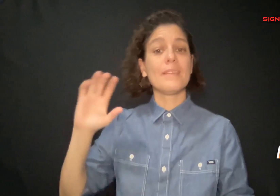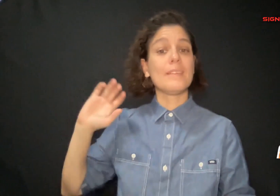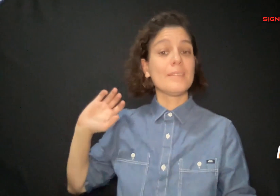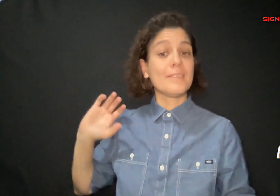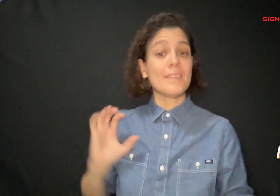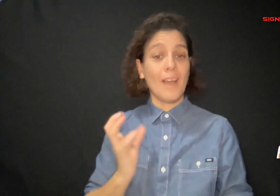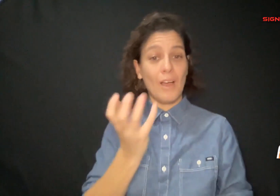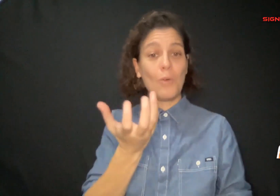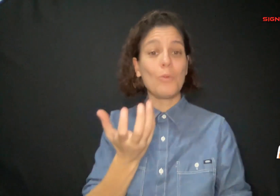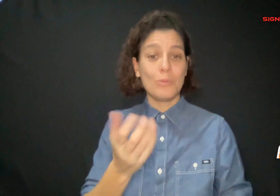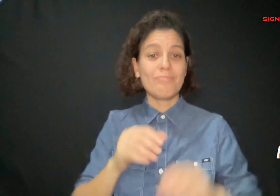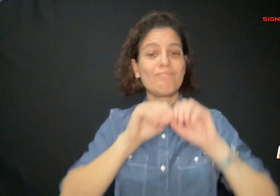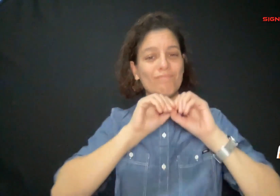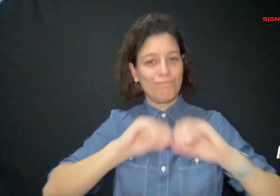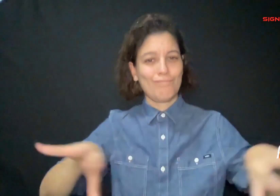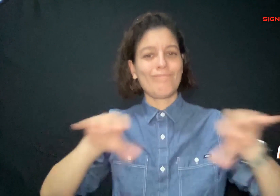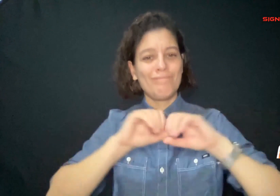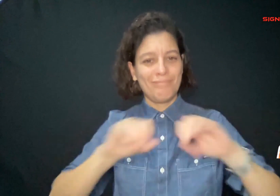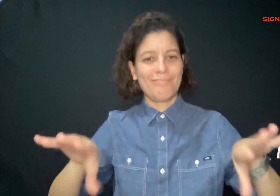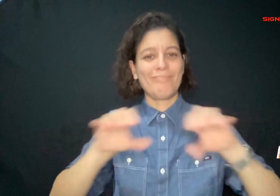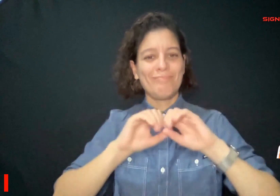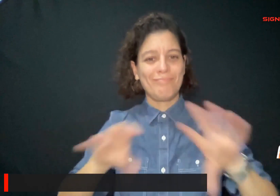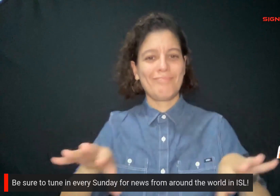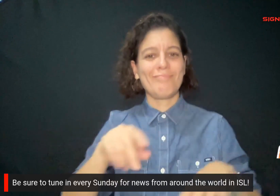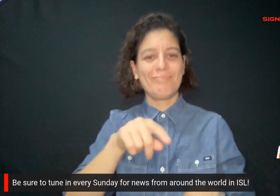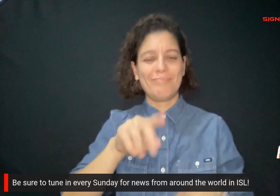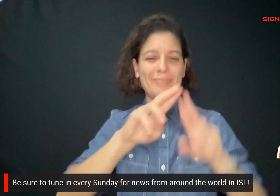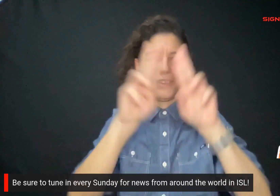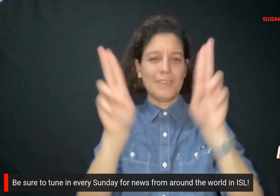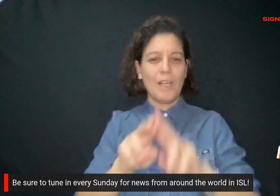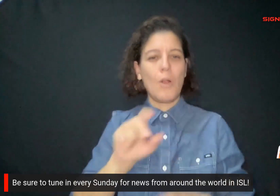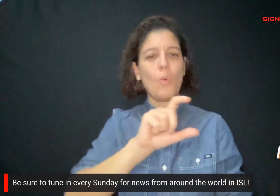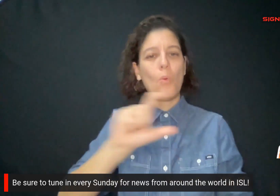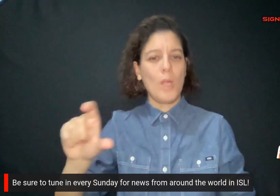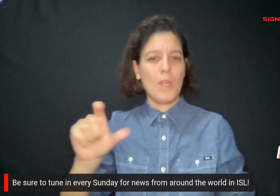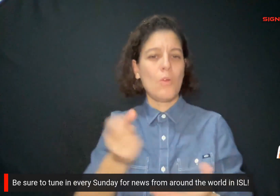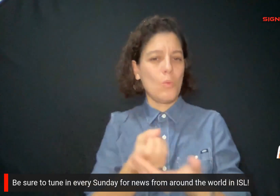Sign One News will be broadcasting international news updates every Sunday.